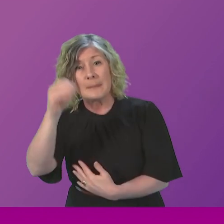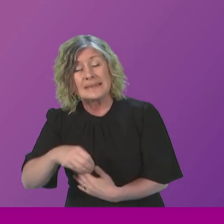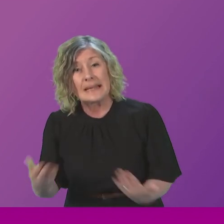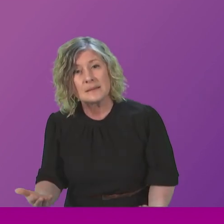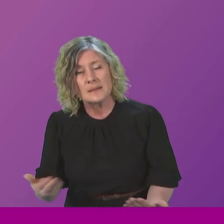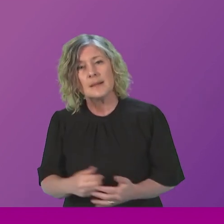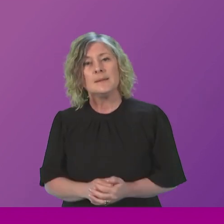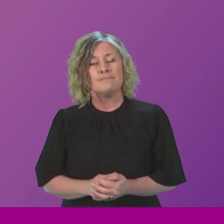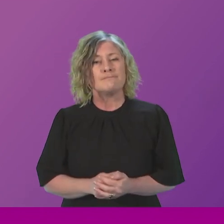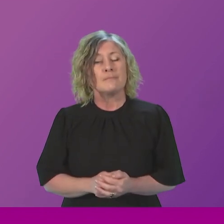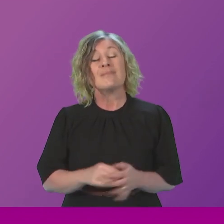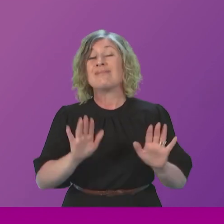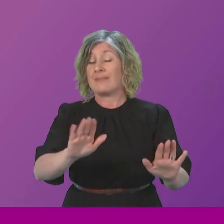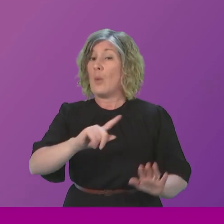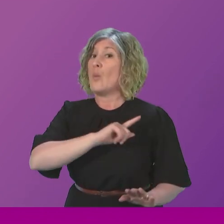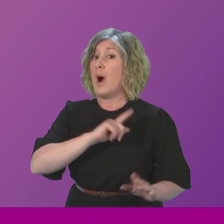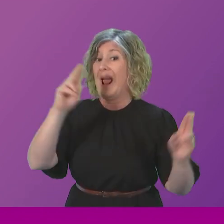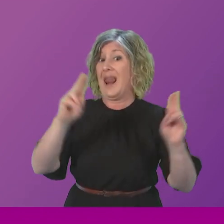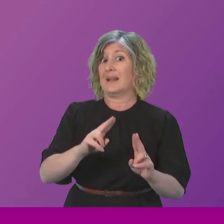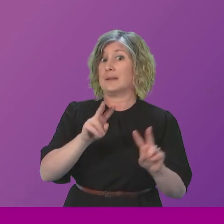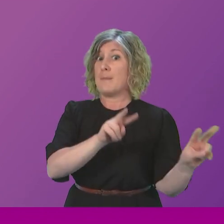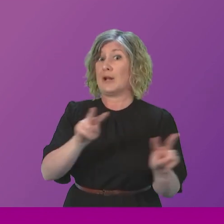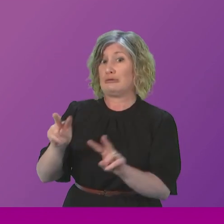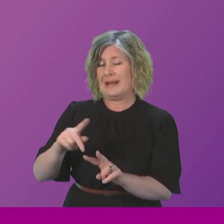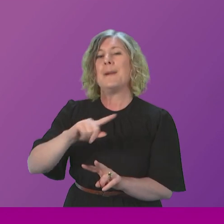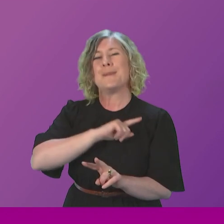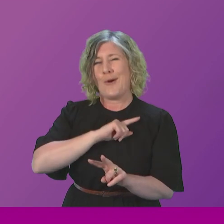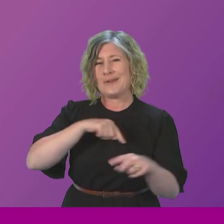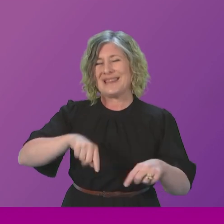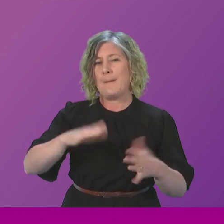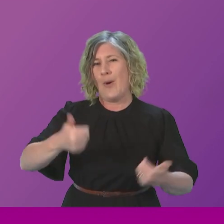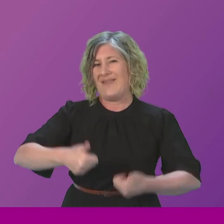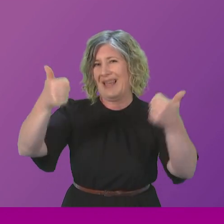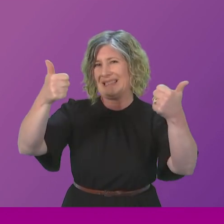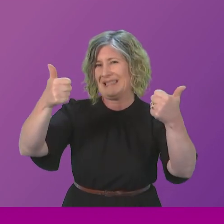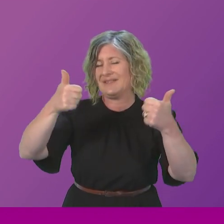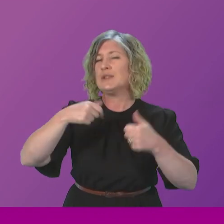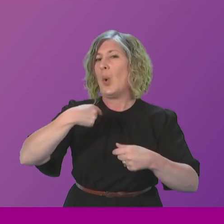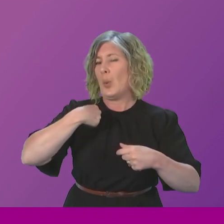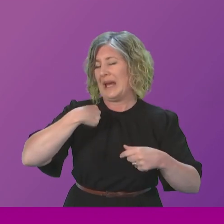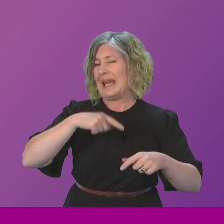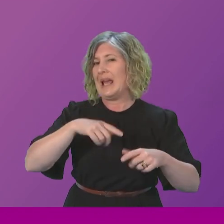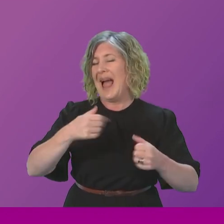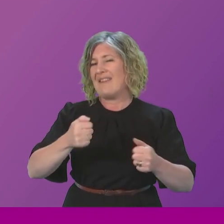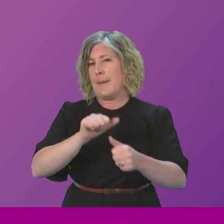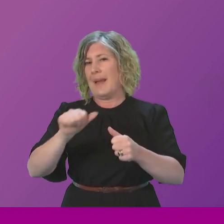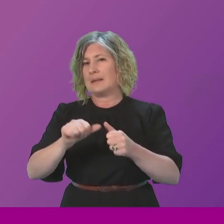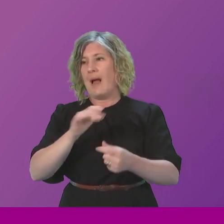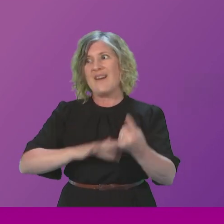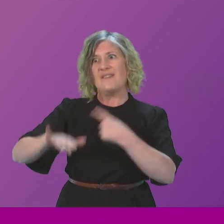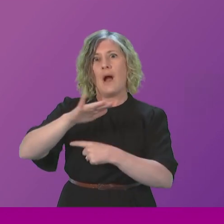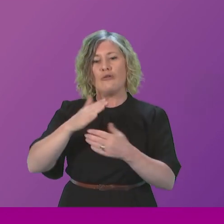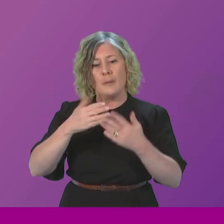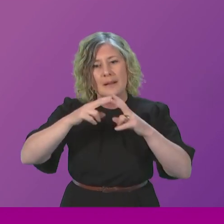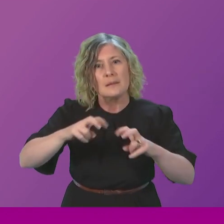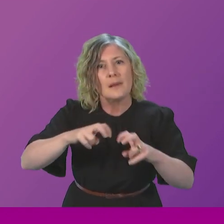more effective than that in England. Scottish Water has completed a more extensive environmental study programme to monitor and model the impacts